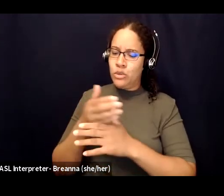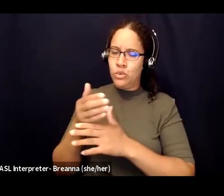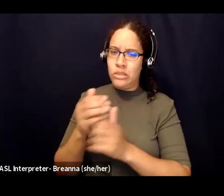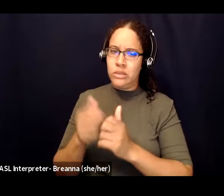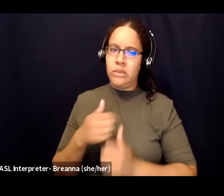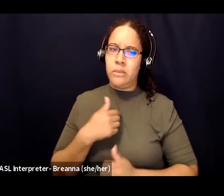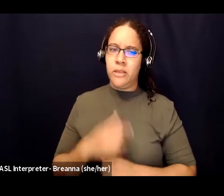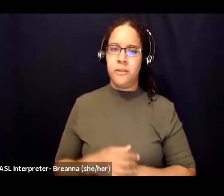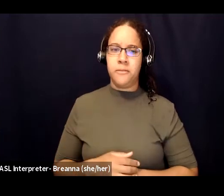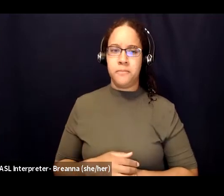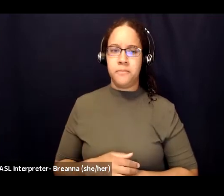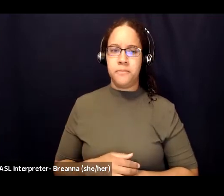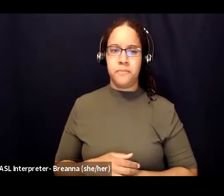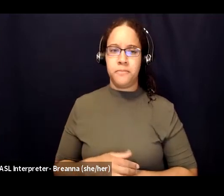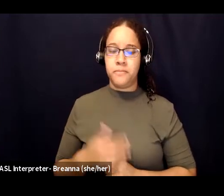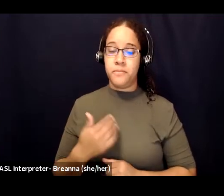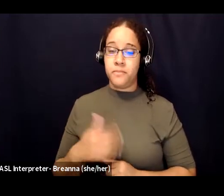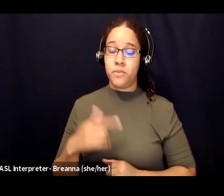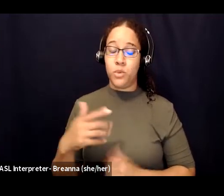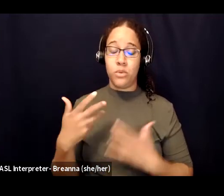never have had to be that's really powerful